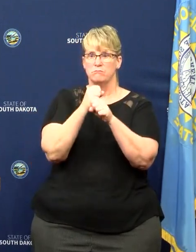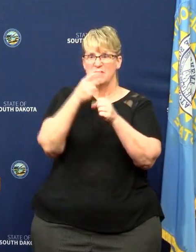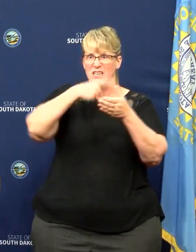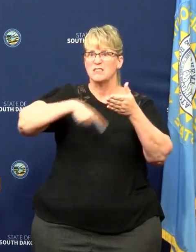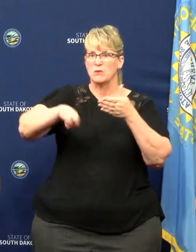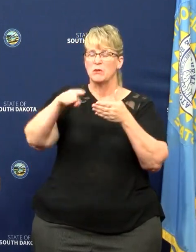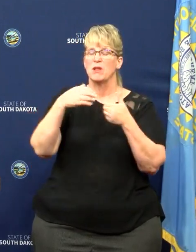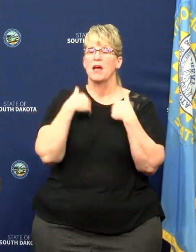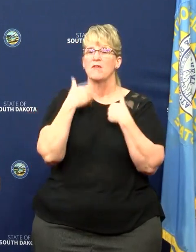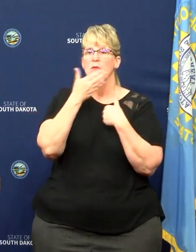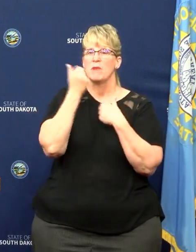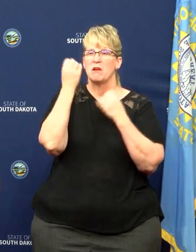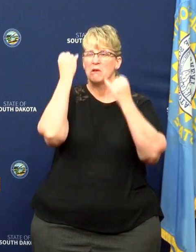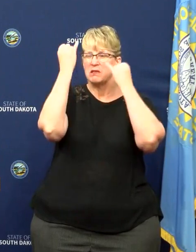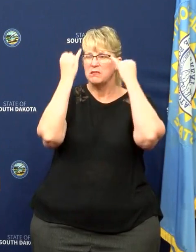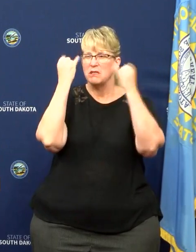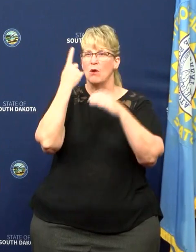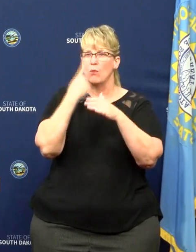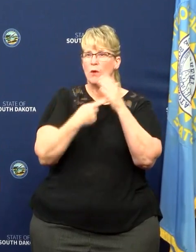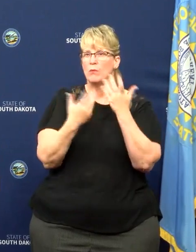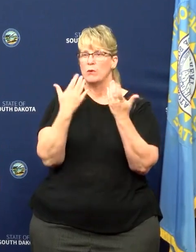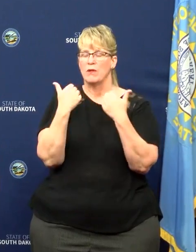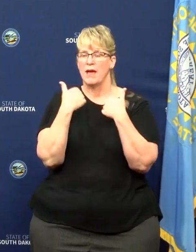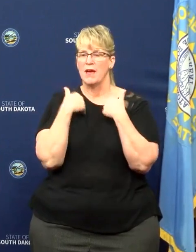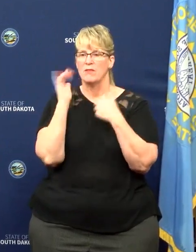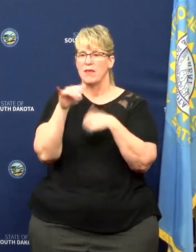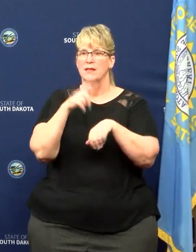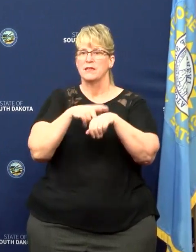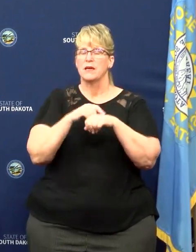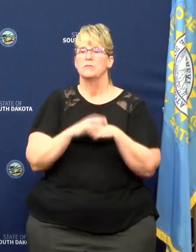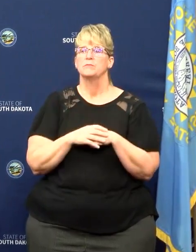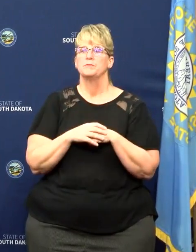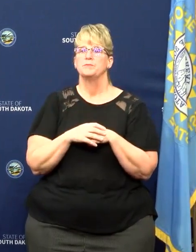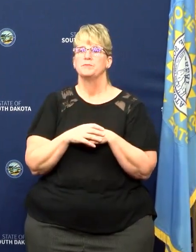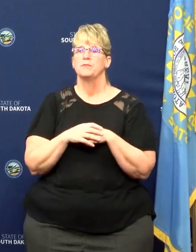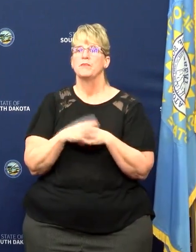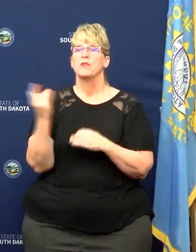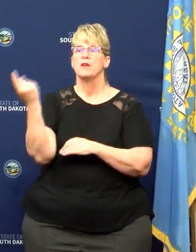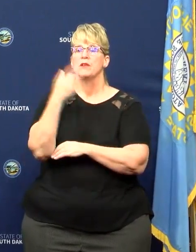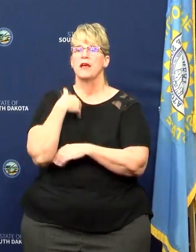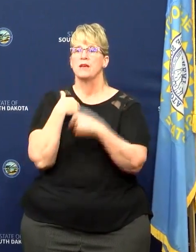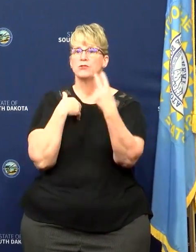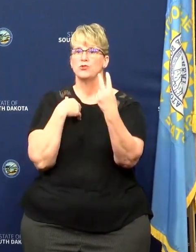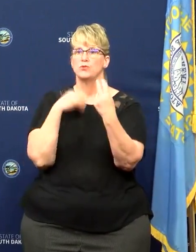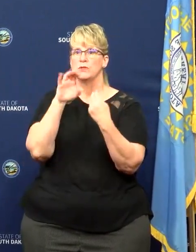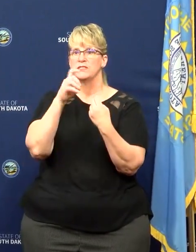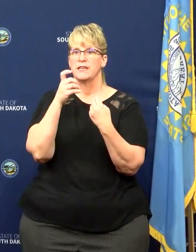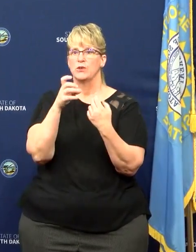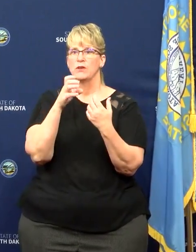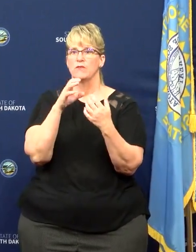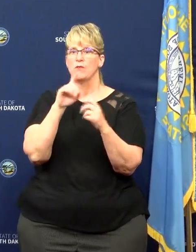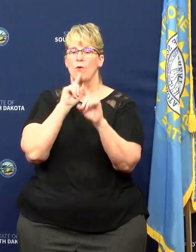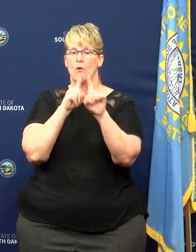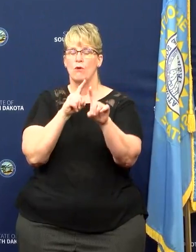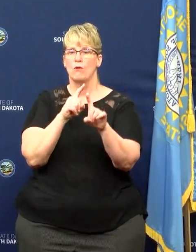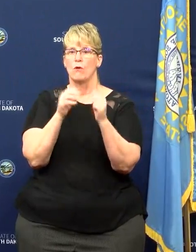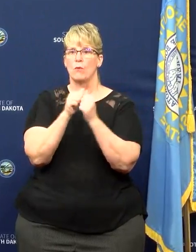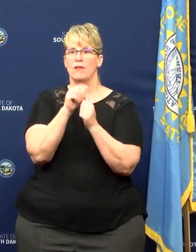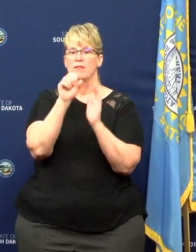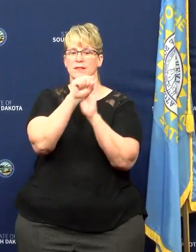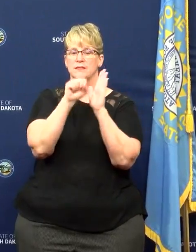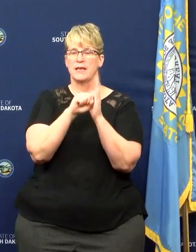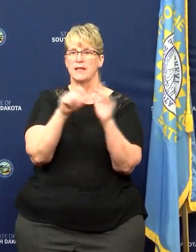a better picture then as to what we're looking at. I signed two executive orders today, one regarding state licensing boards,